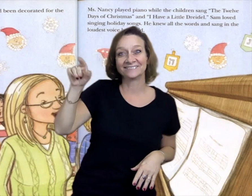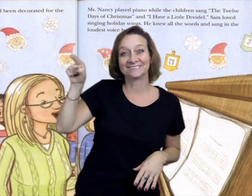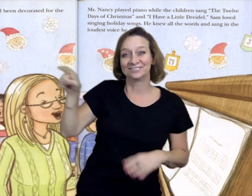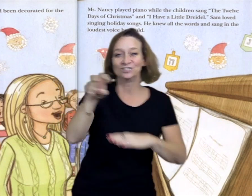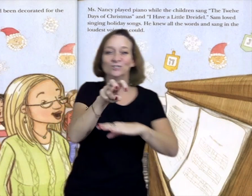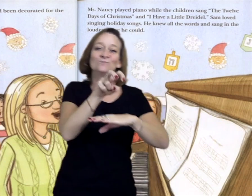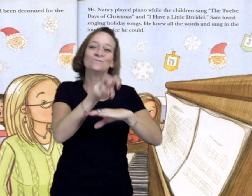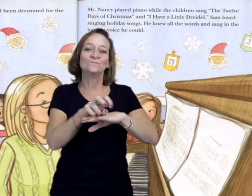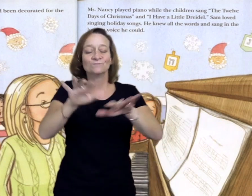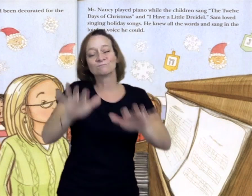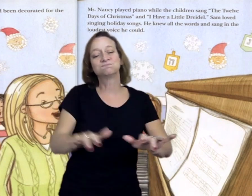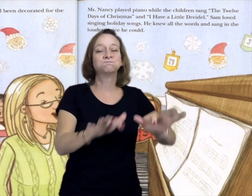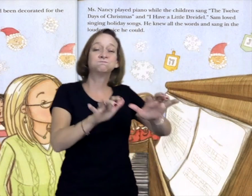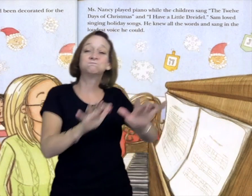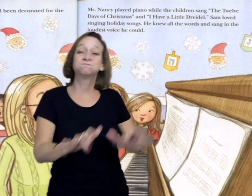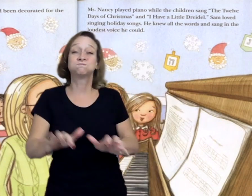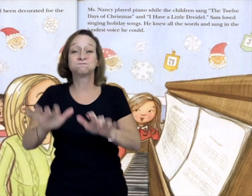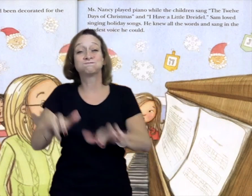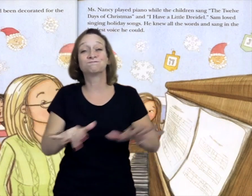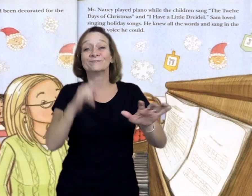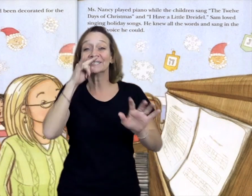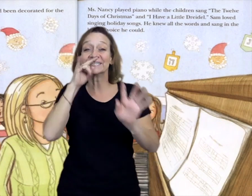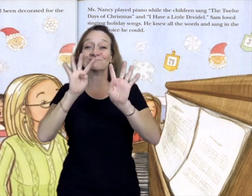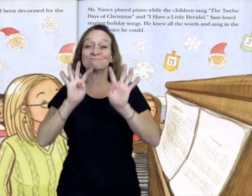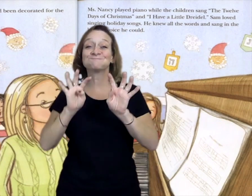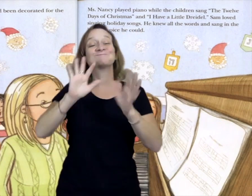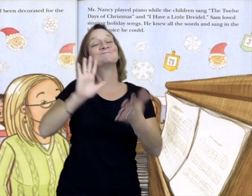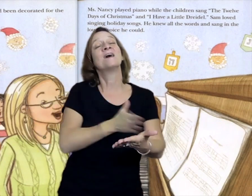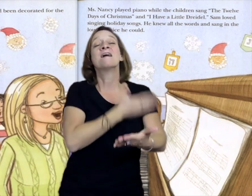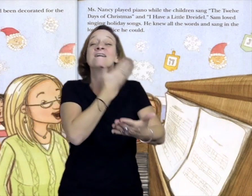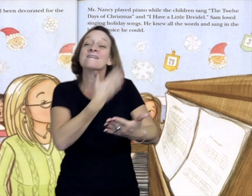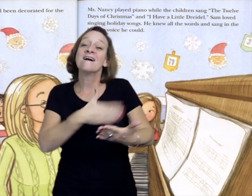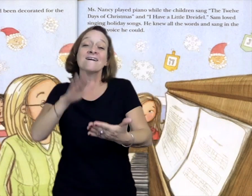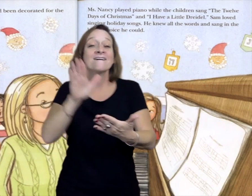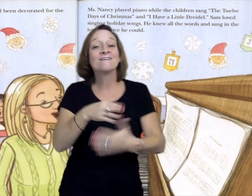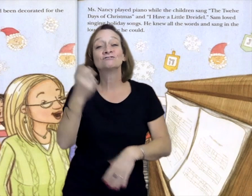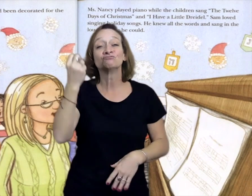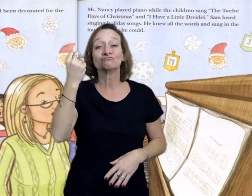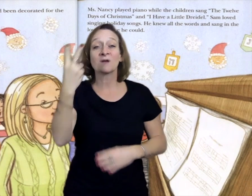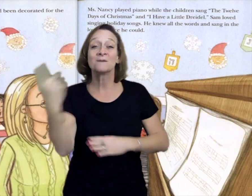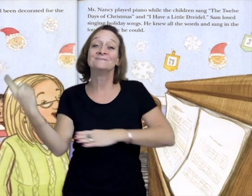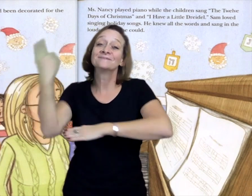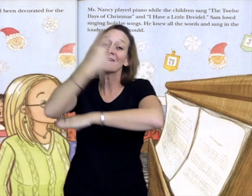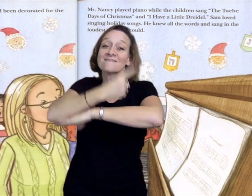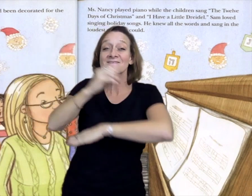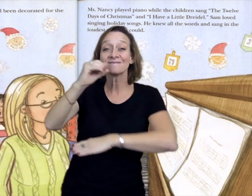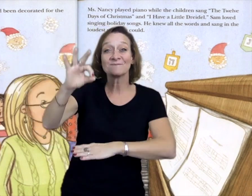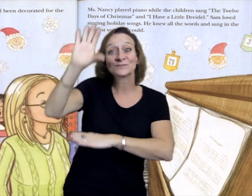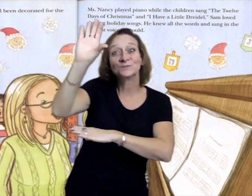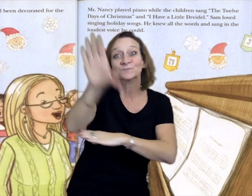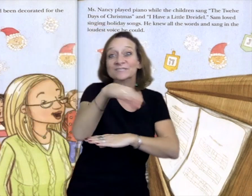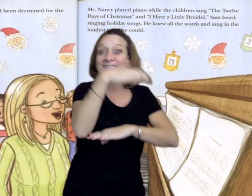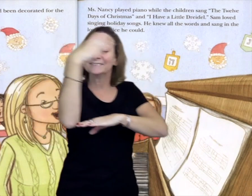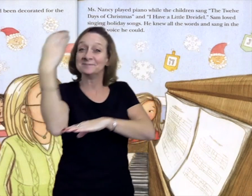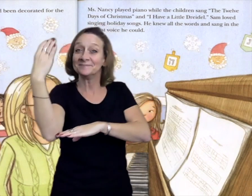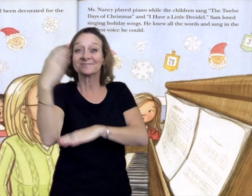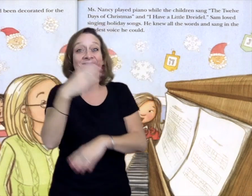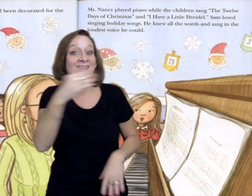Miss Nancy played piano while the children sang The Twelve Days of Christmas and